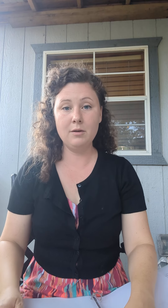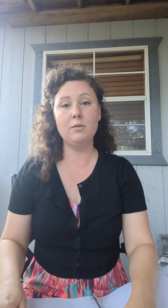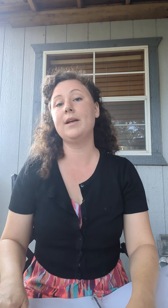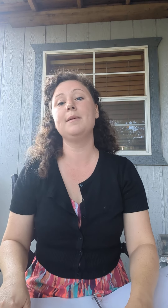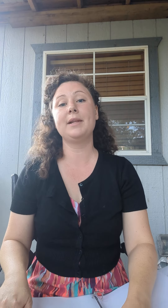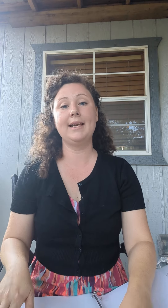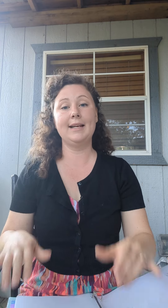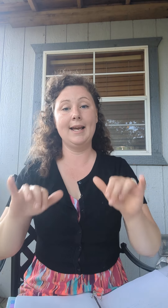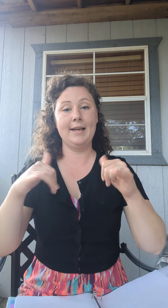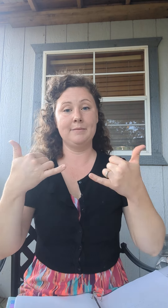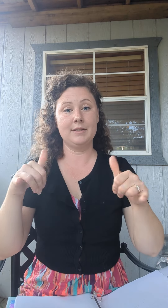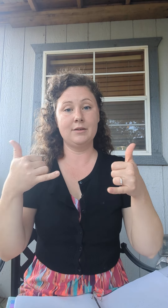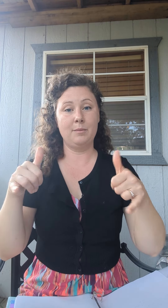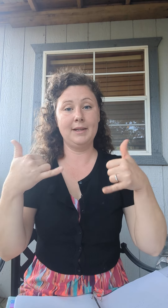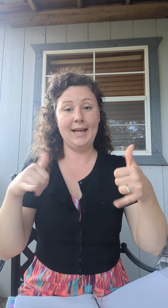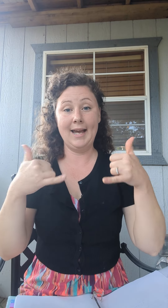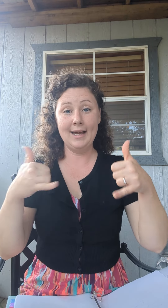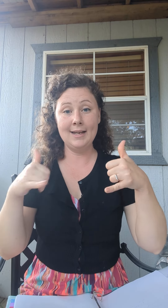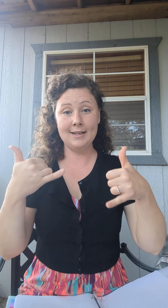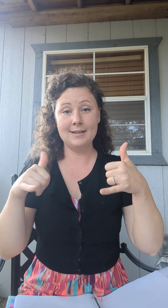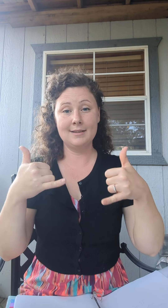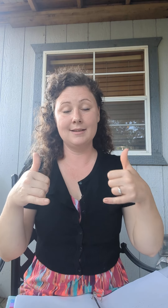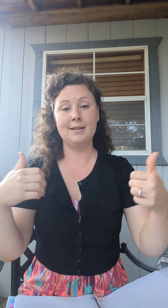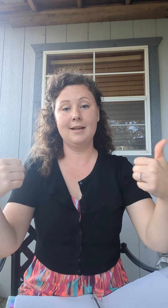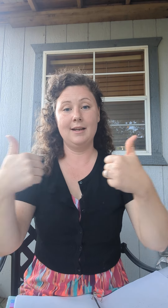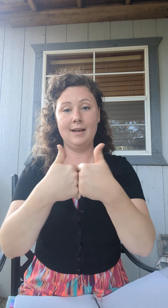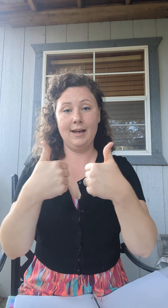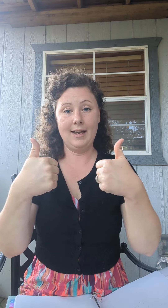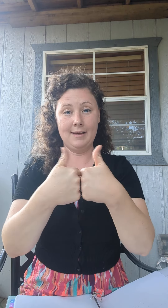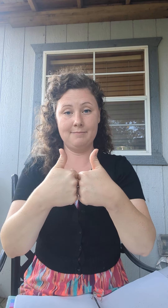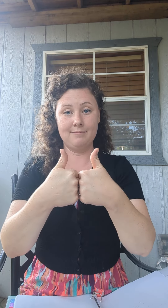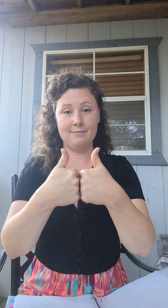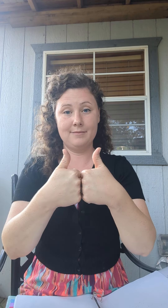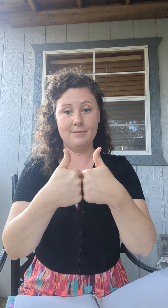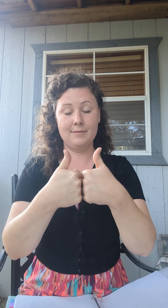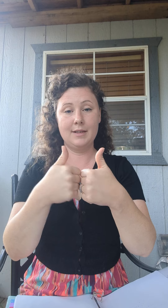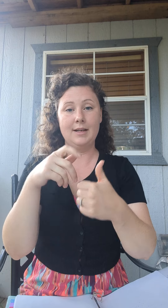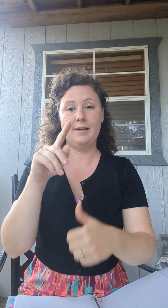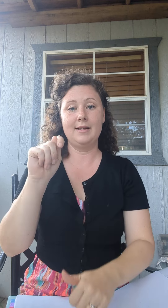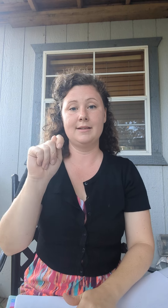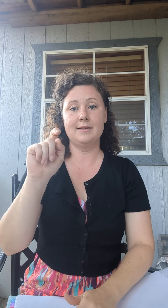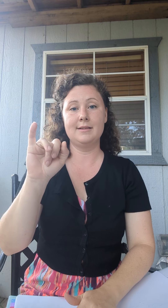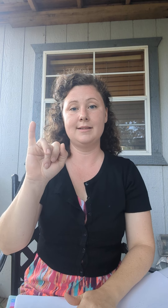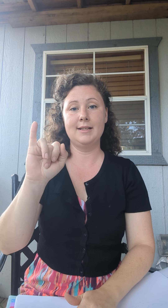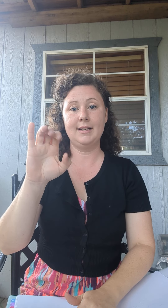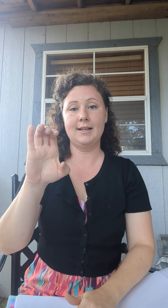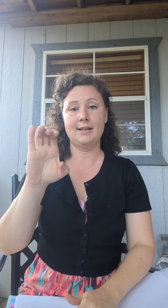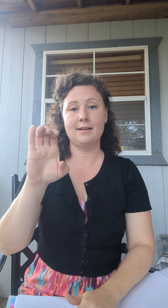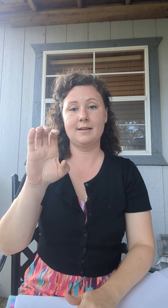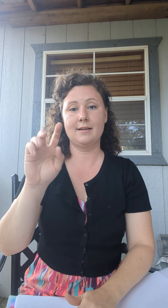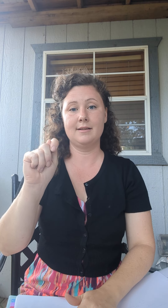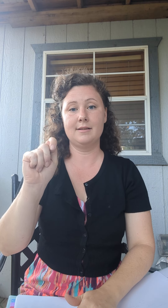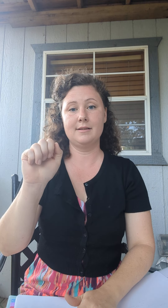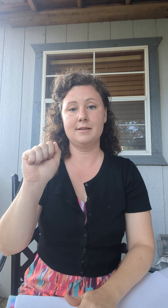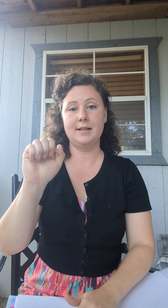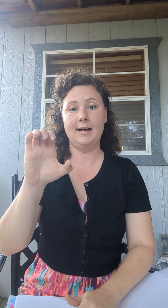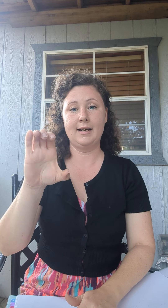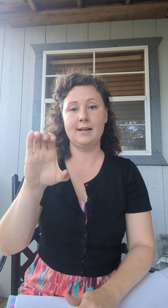we played a game. So play a game. And tick-tac